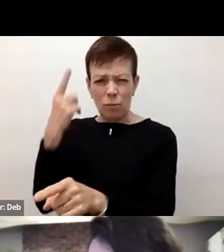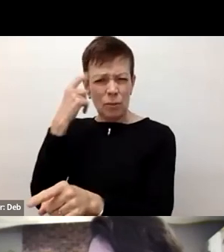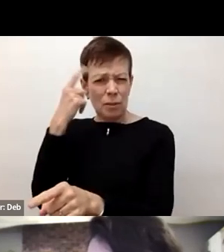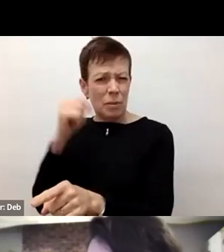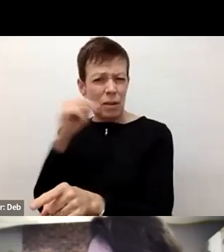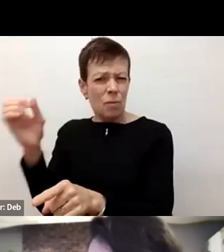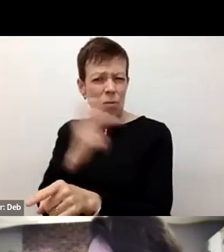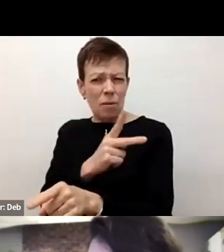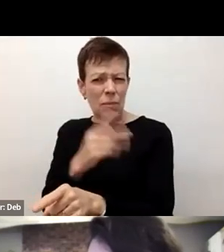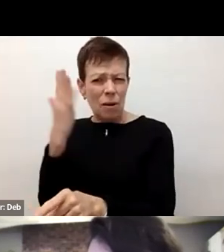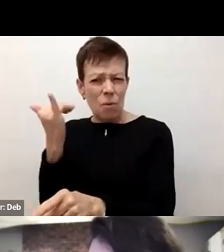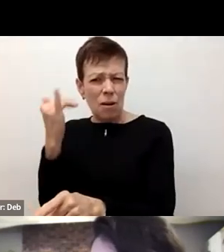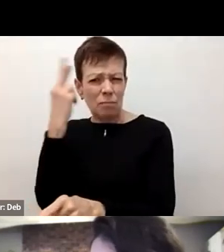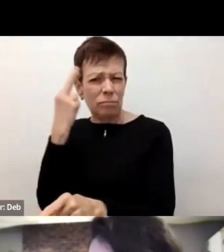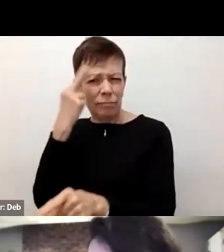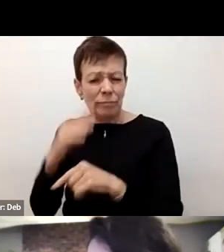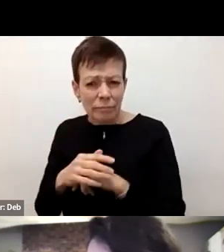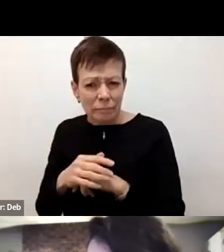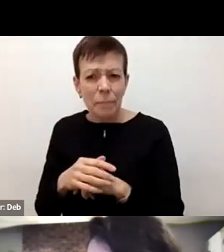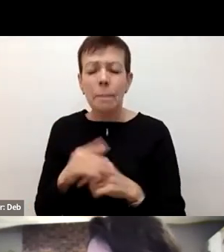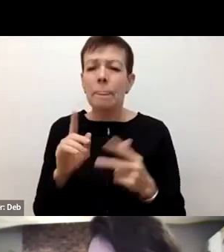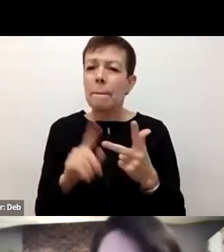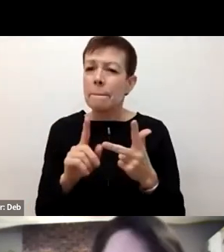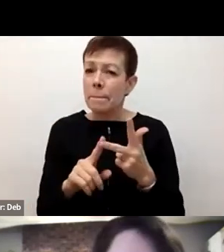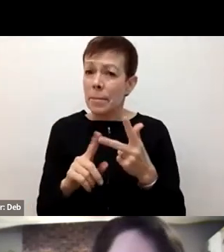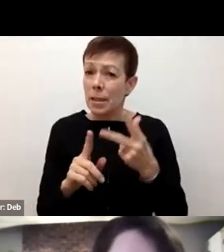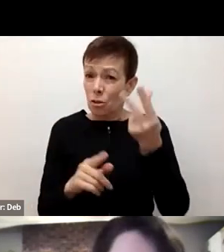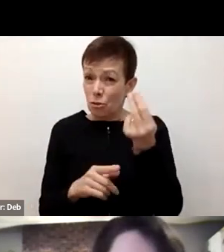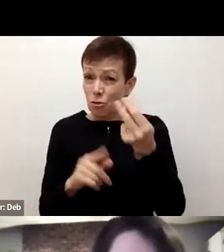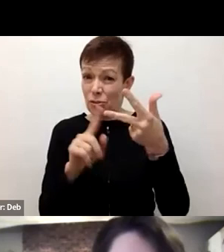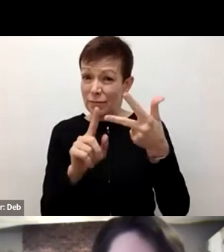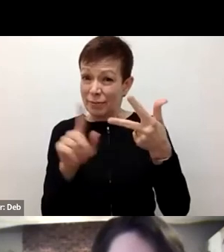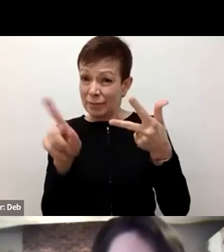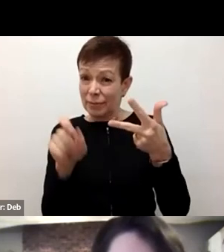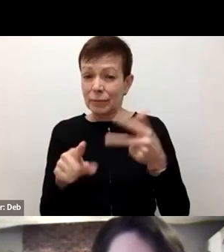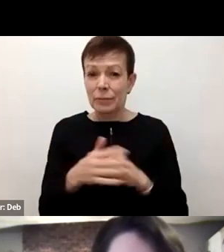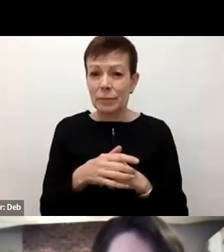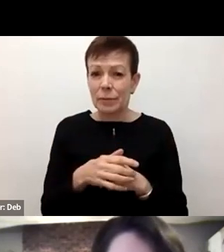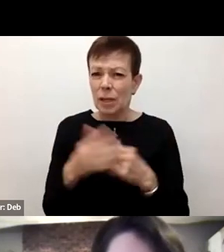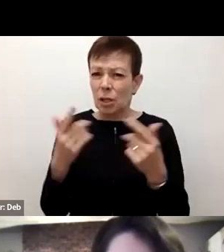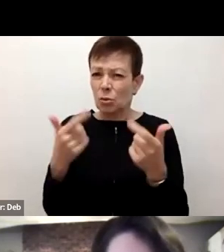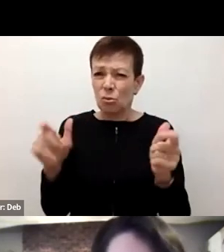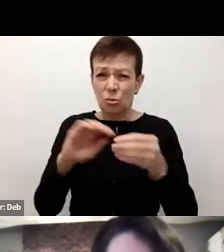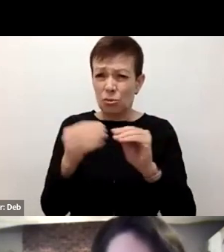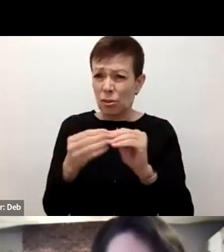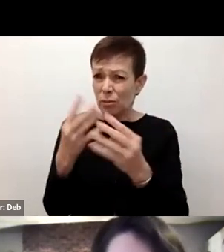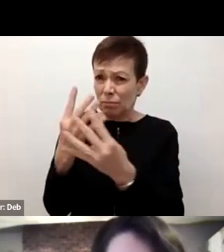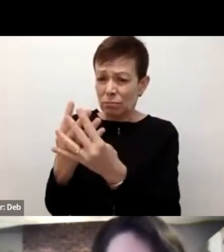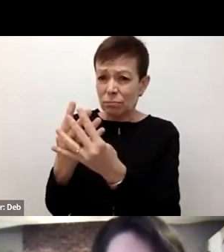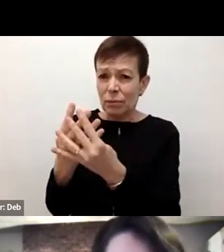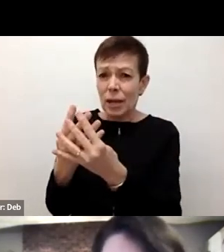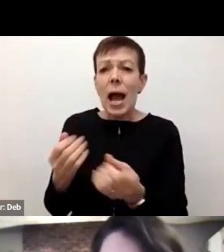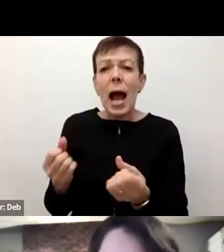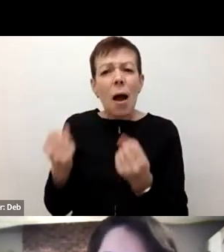And finally, the third question is, if this number exists, what percentage of refugee claimants are